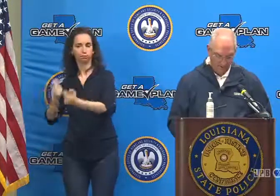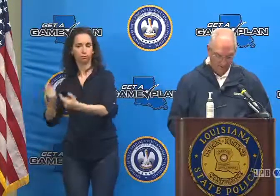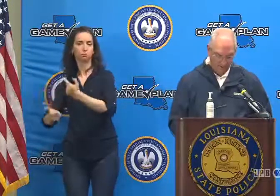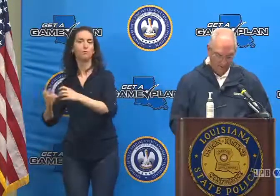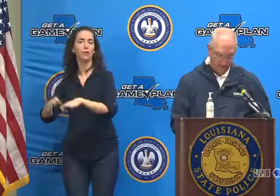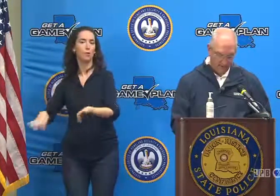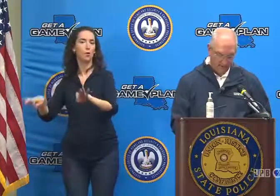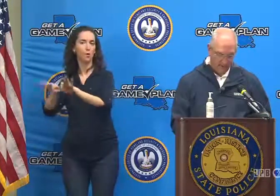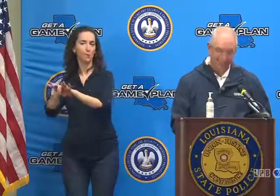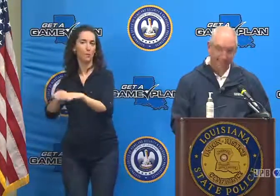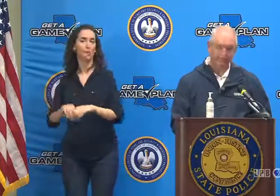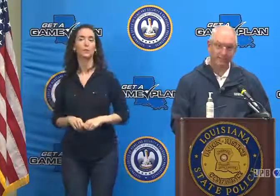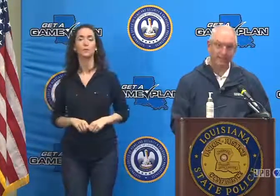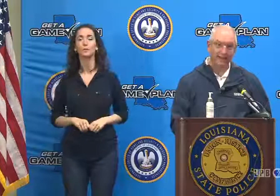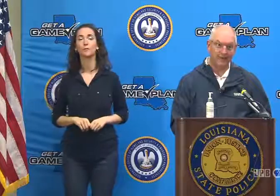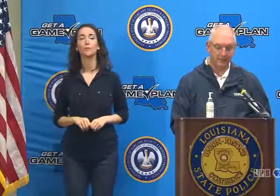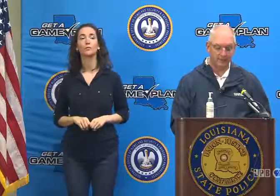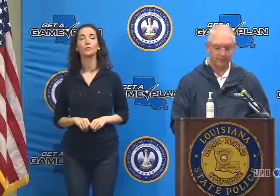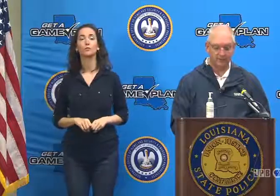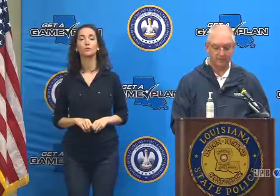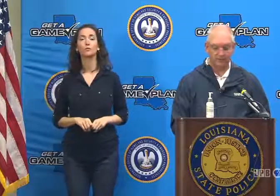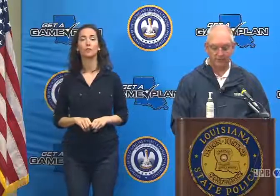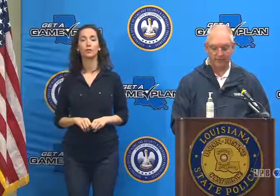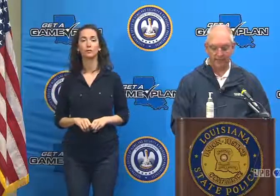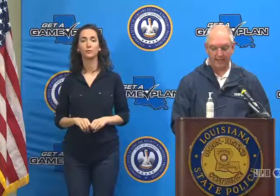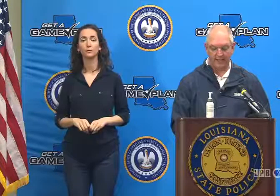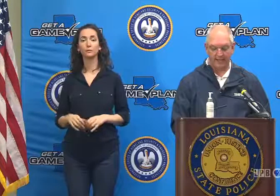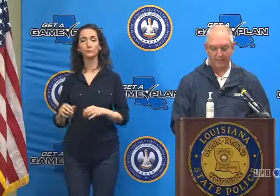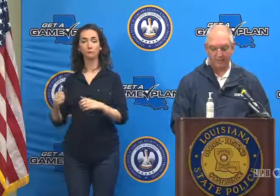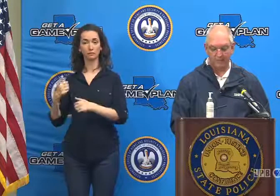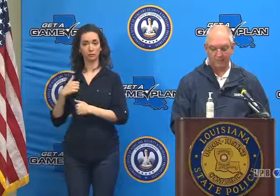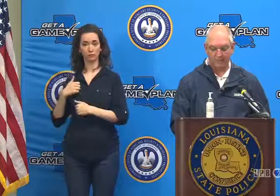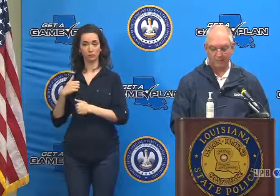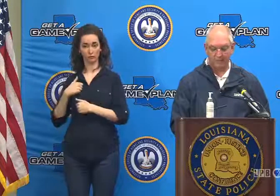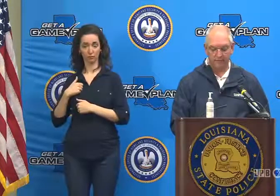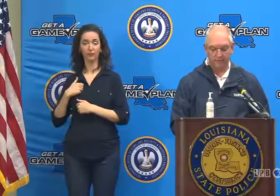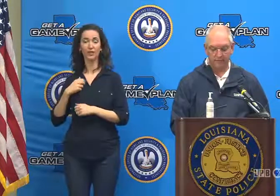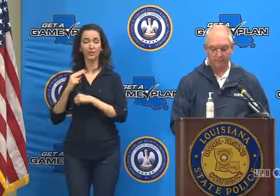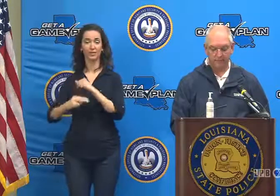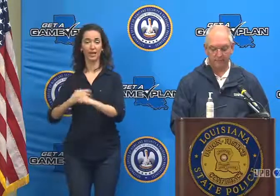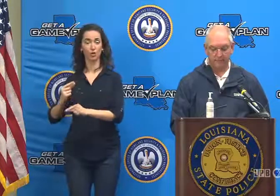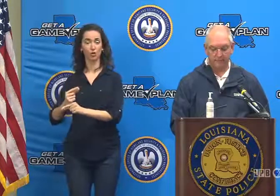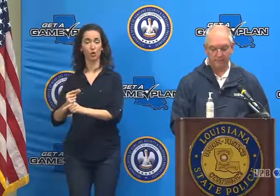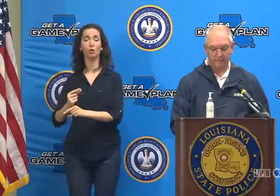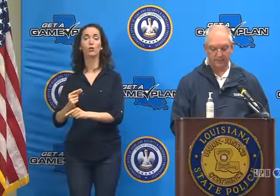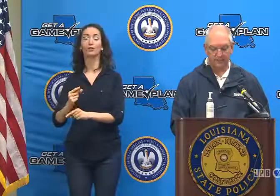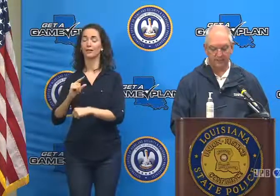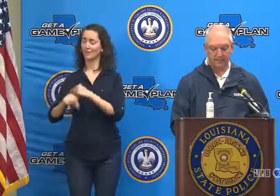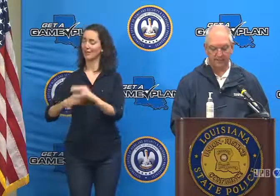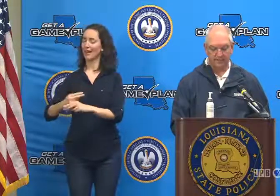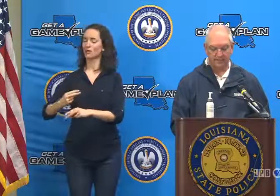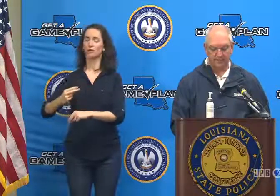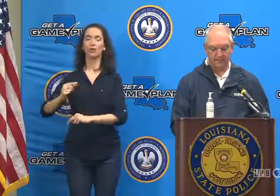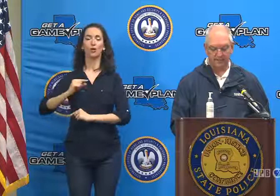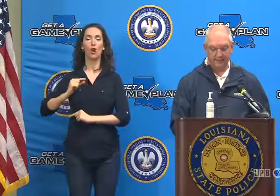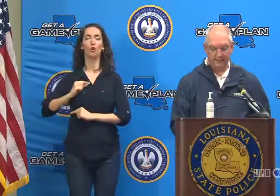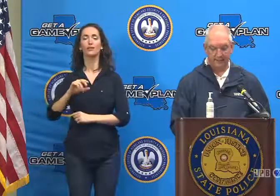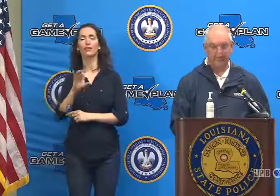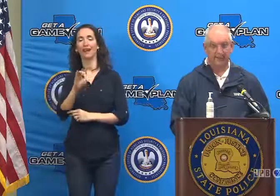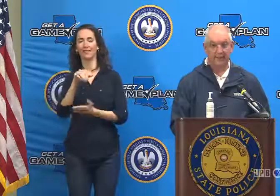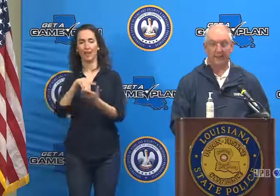There currently are 8,093 service members activated in support of current operations in Louisiana.